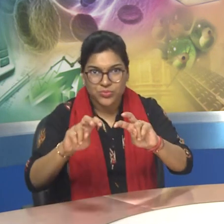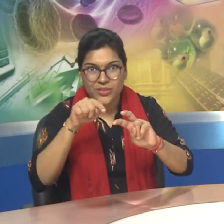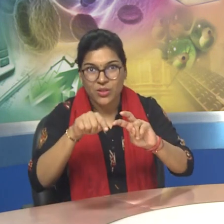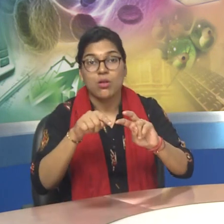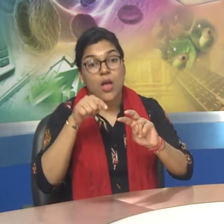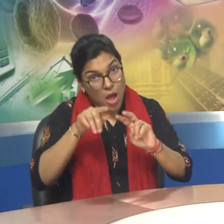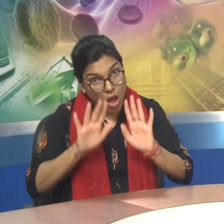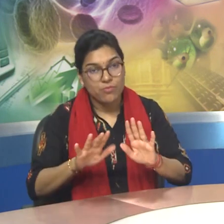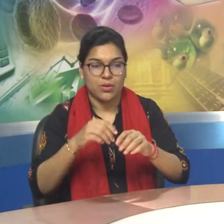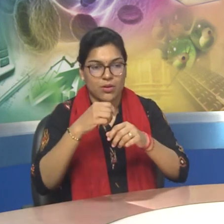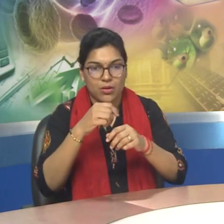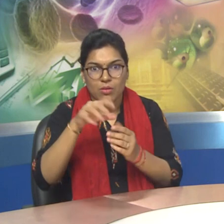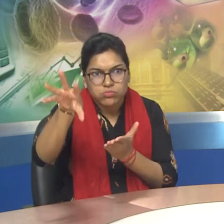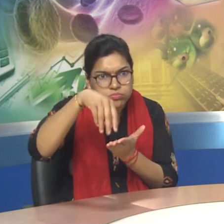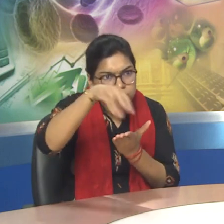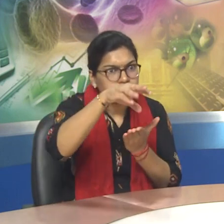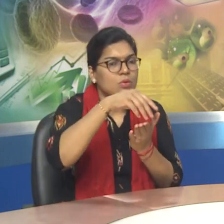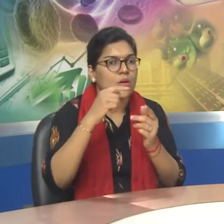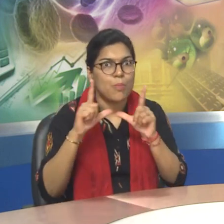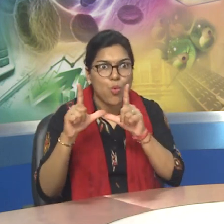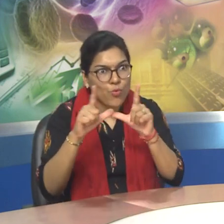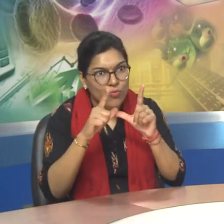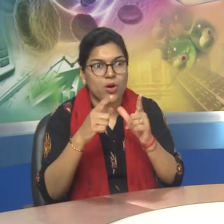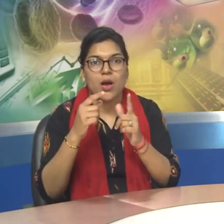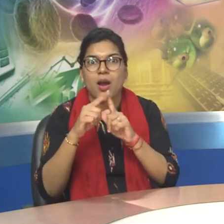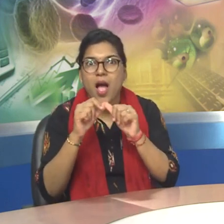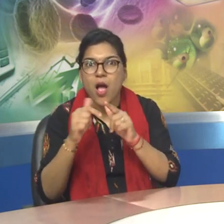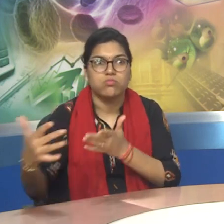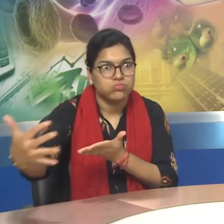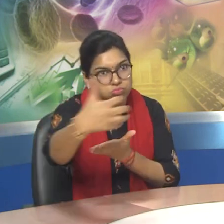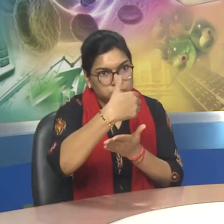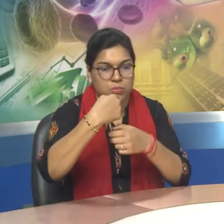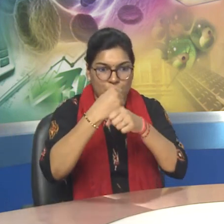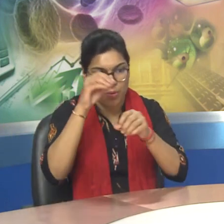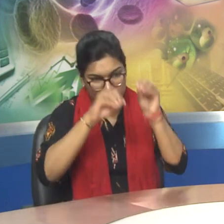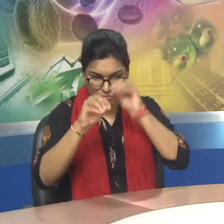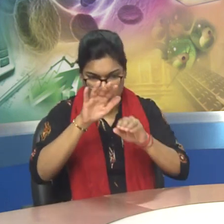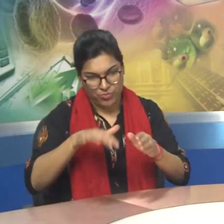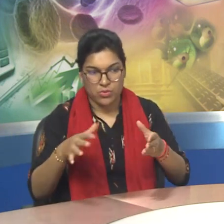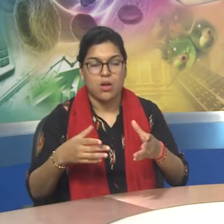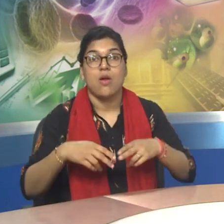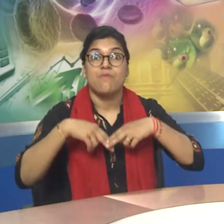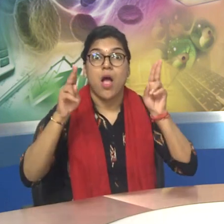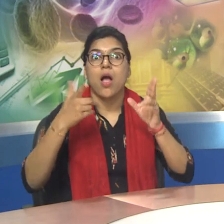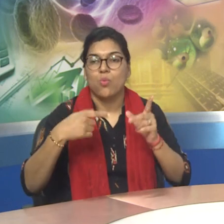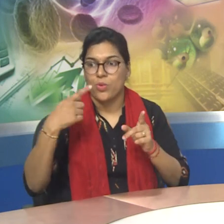The peer review process ensures that the articles published are reliable